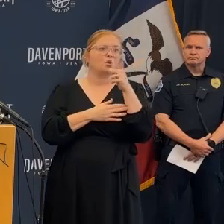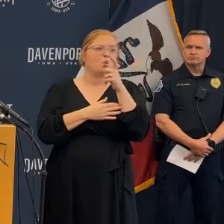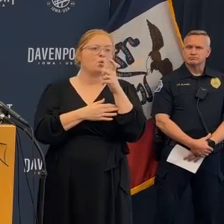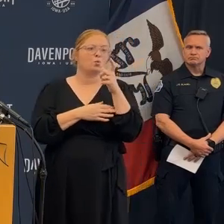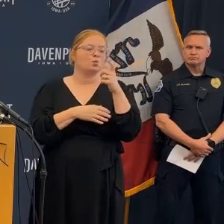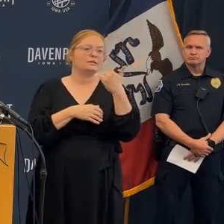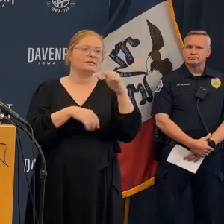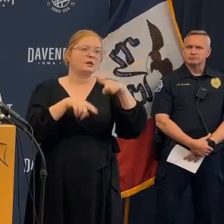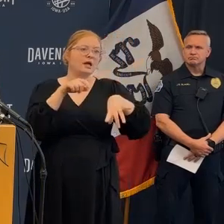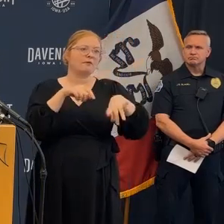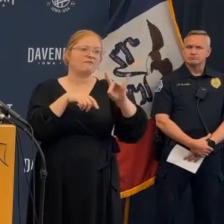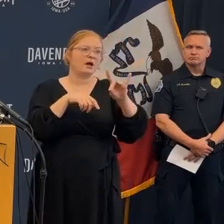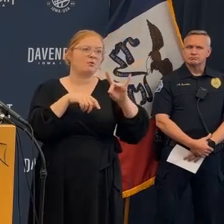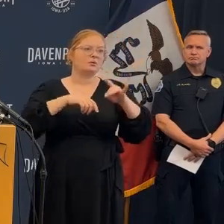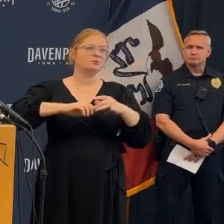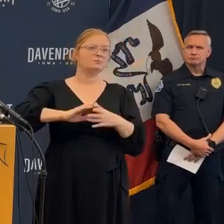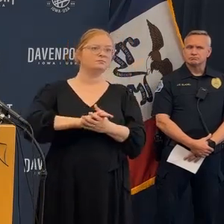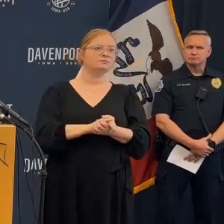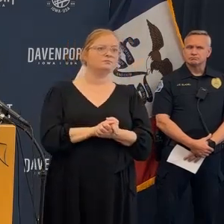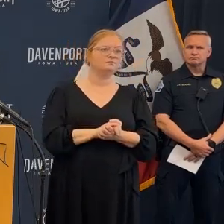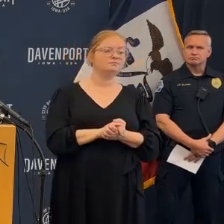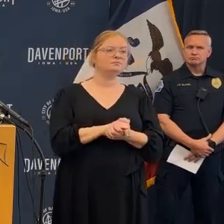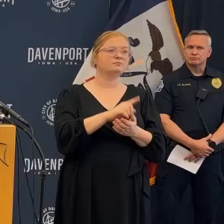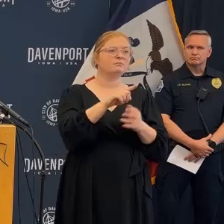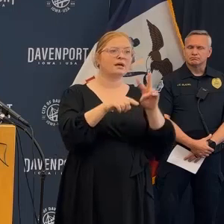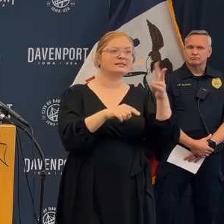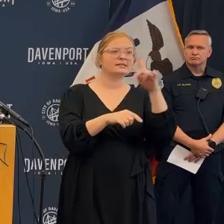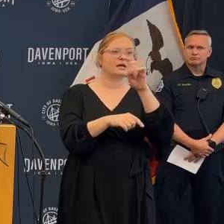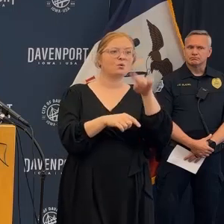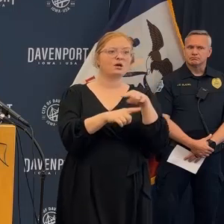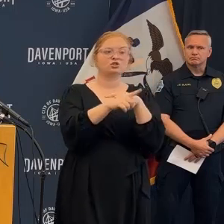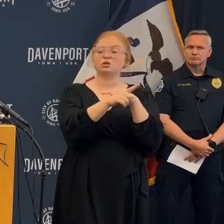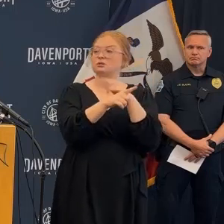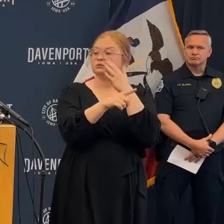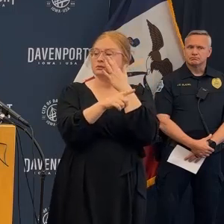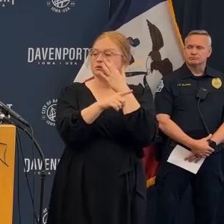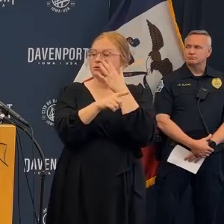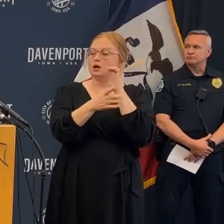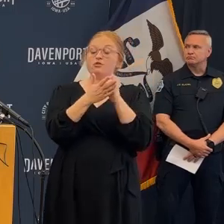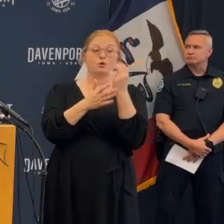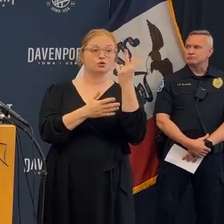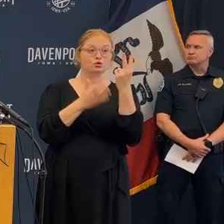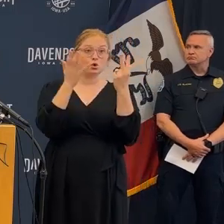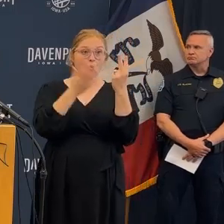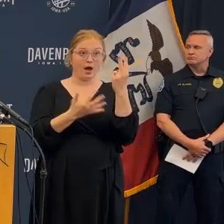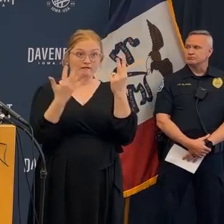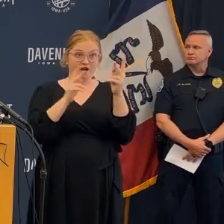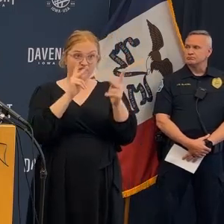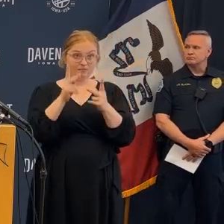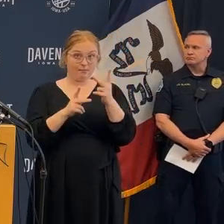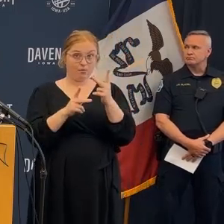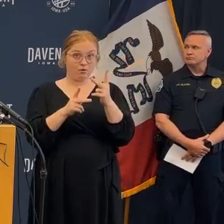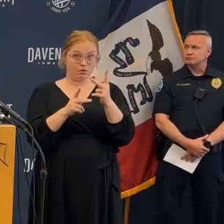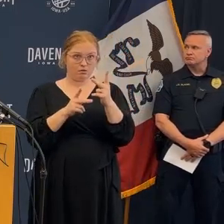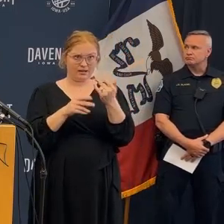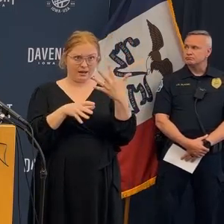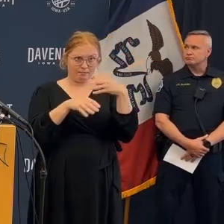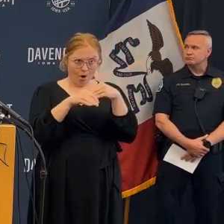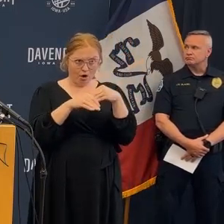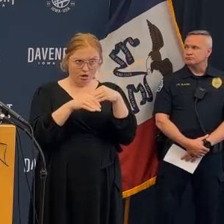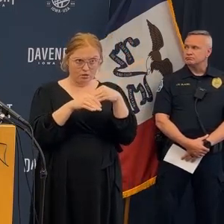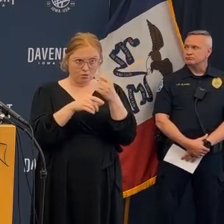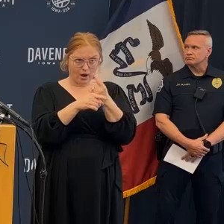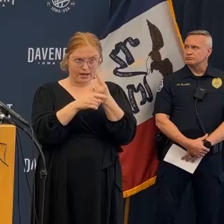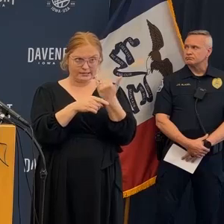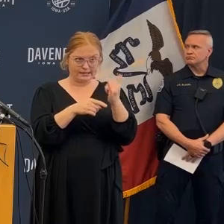wanted to have people that had the best possible information work closely with law enforcement over the last 24 hours so that we have a better idea of actually